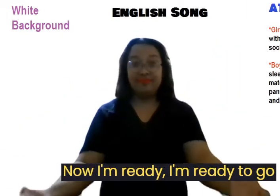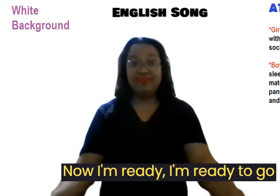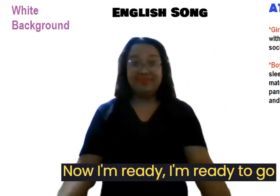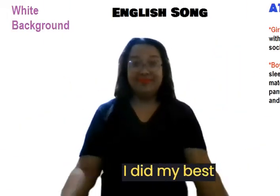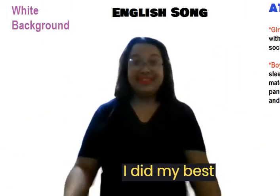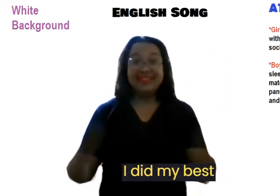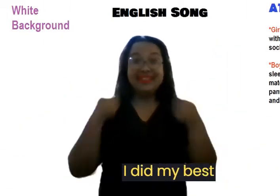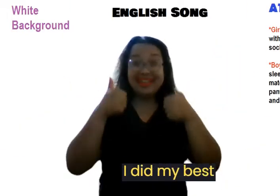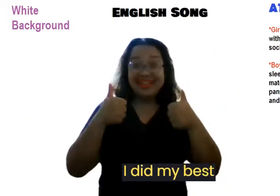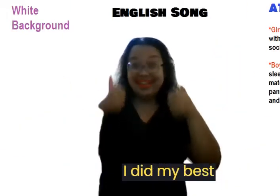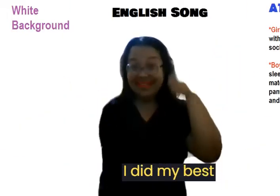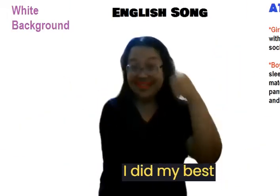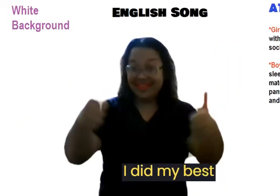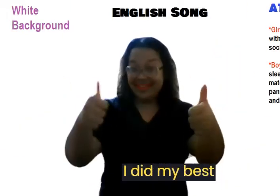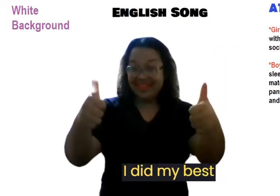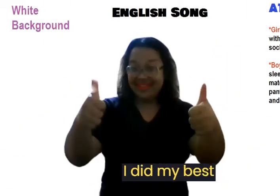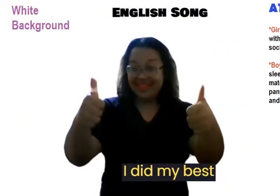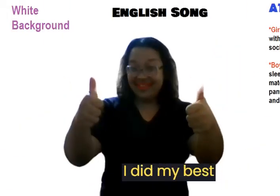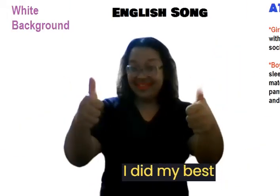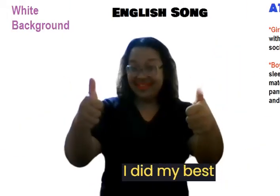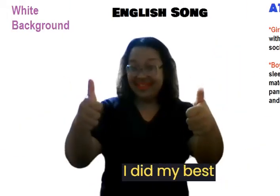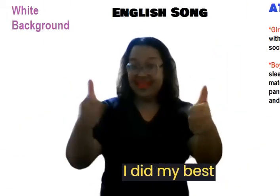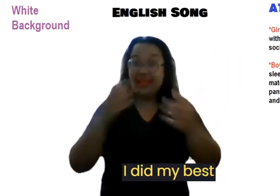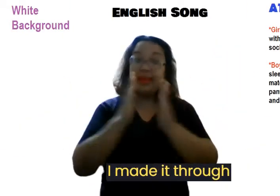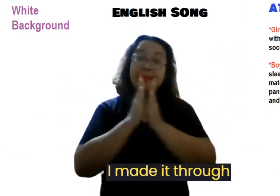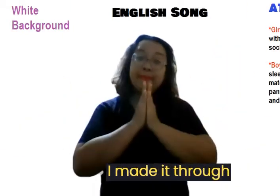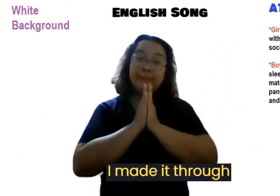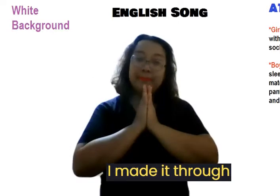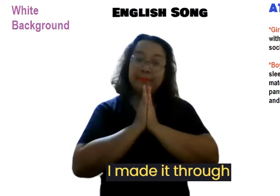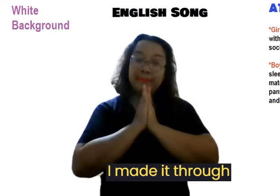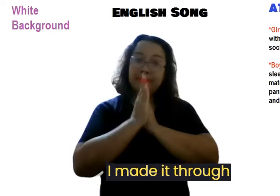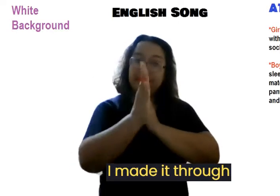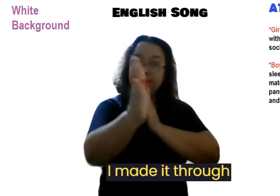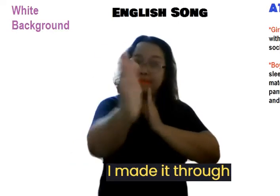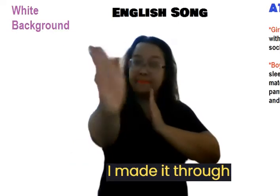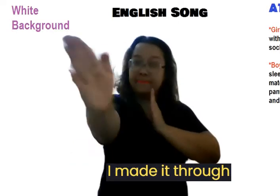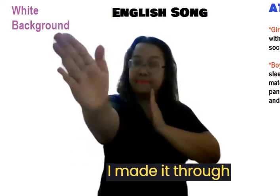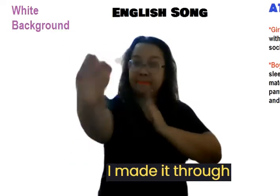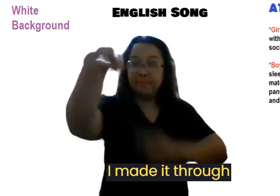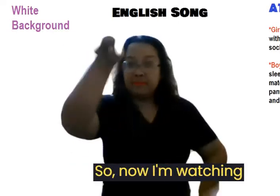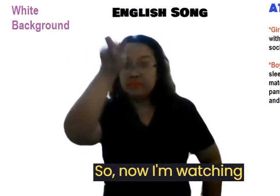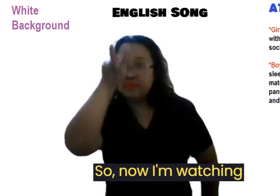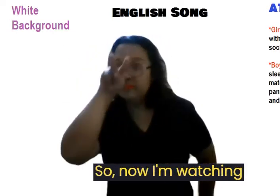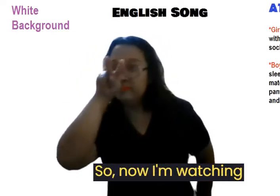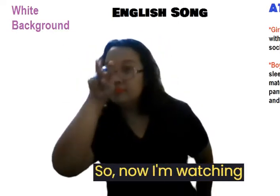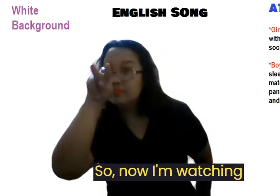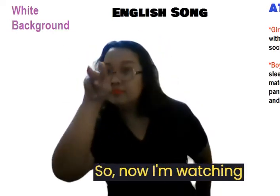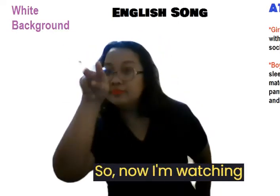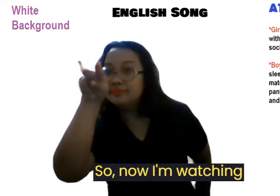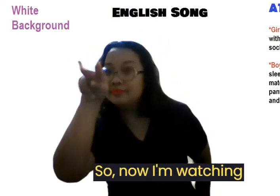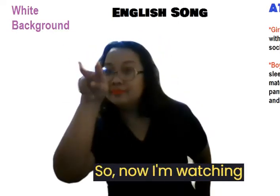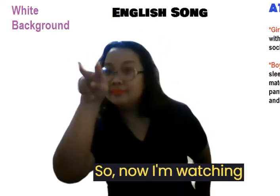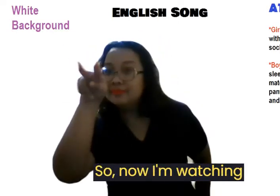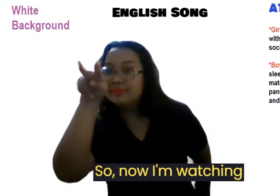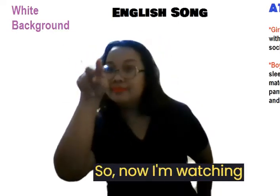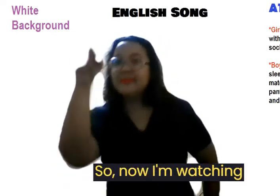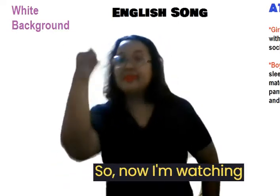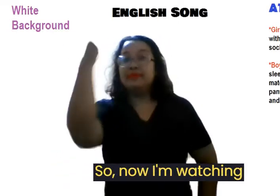I did my best. I made it through. So now I'm watching my